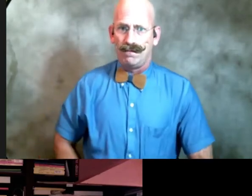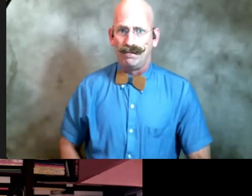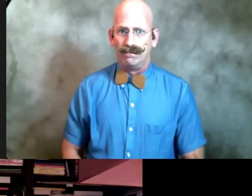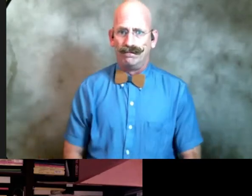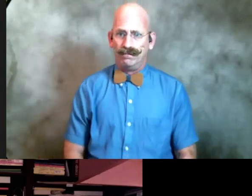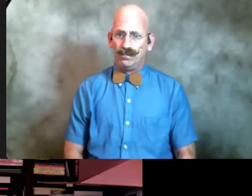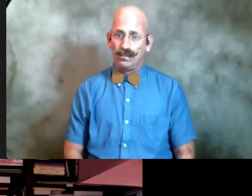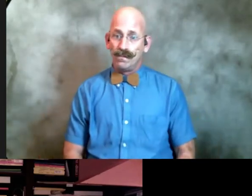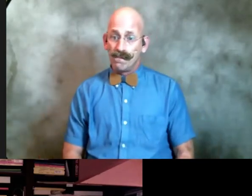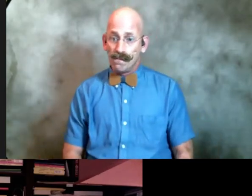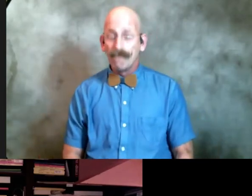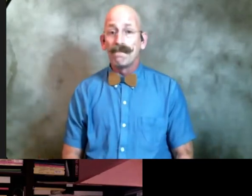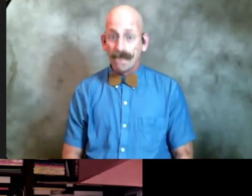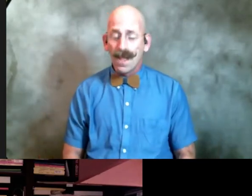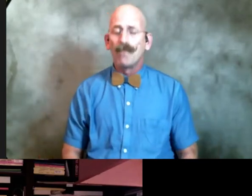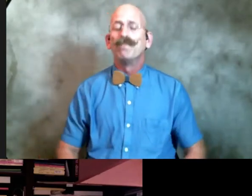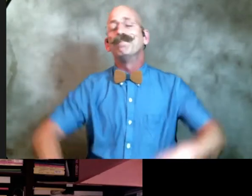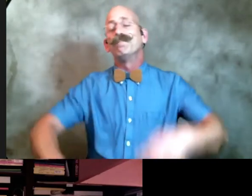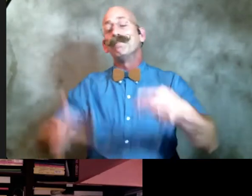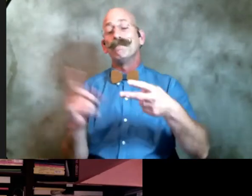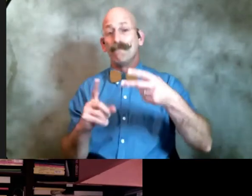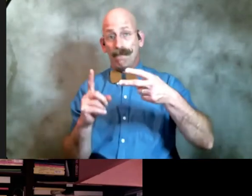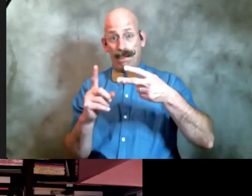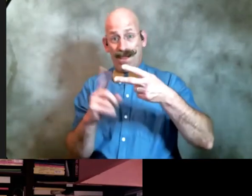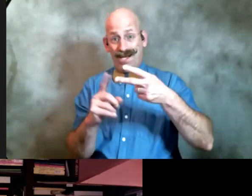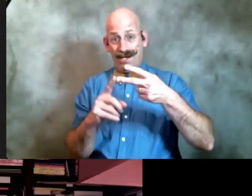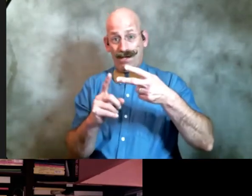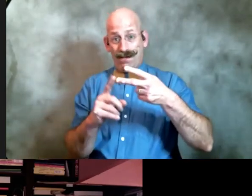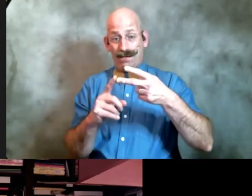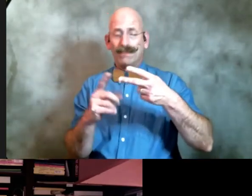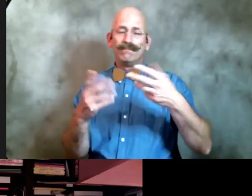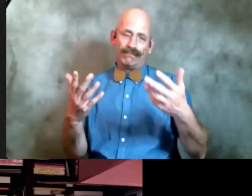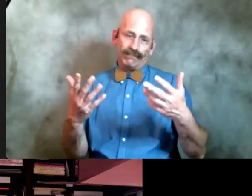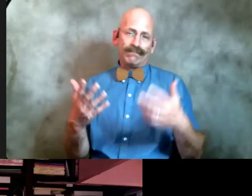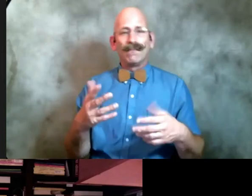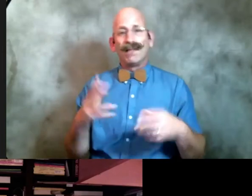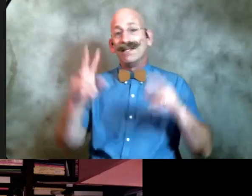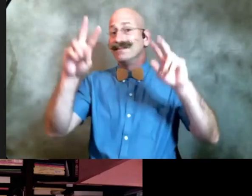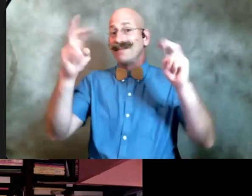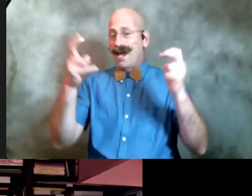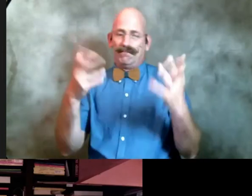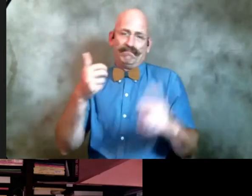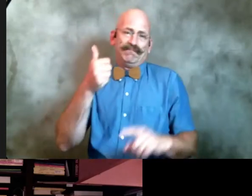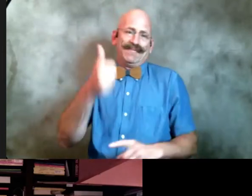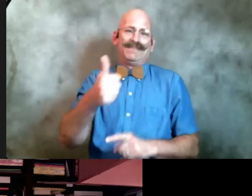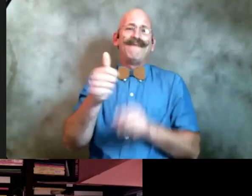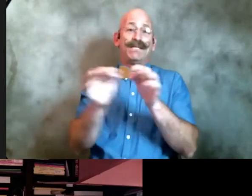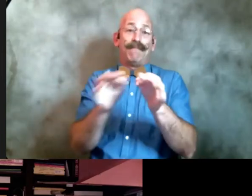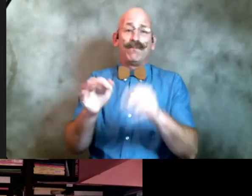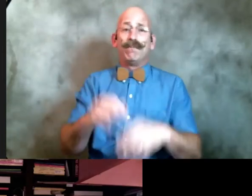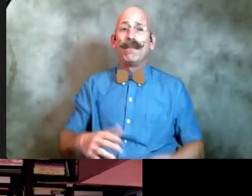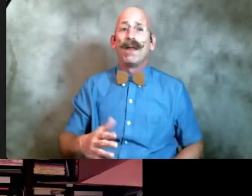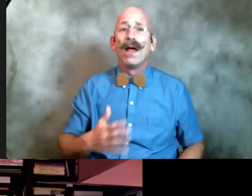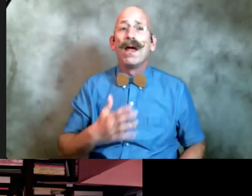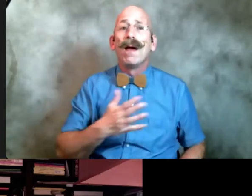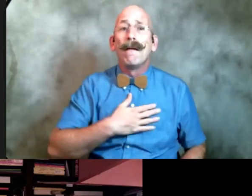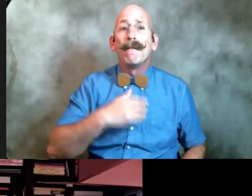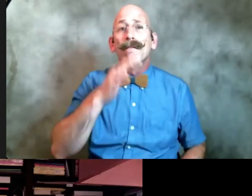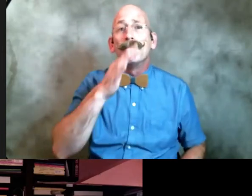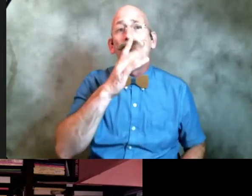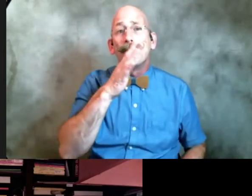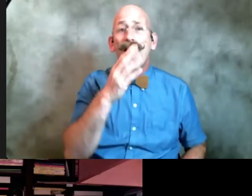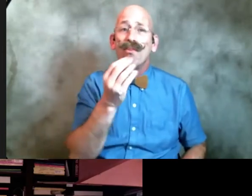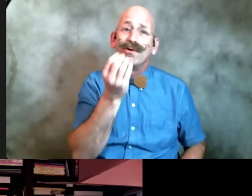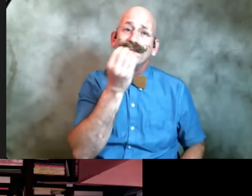this one is has nice self-explanatory title my mother eats